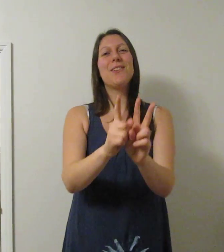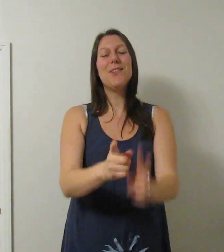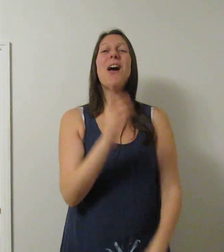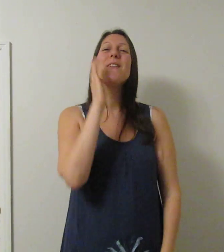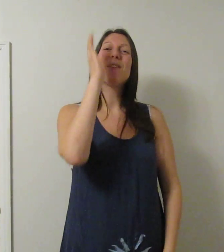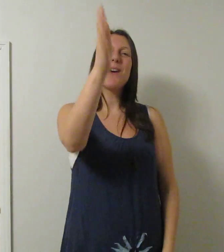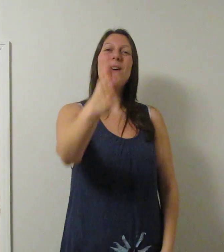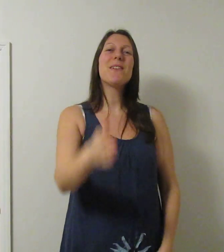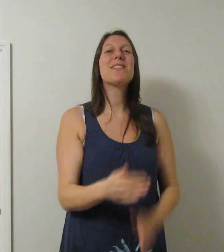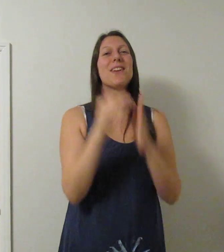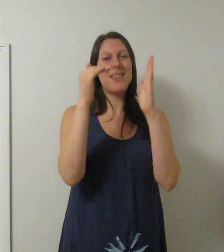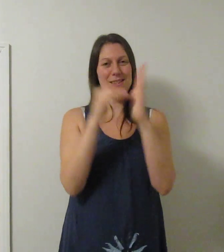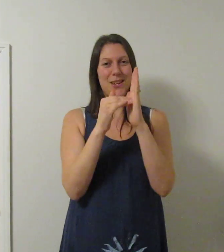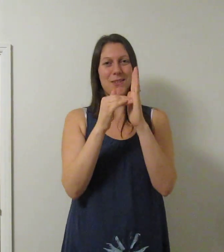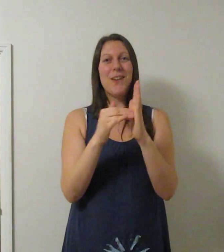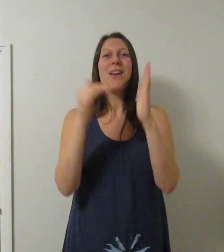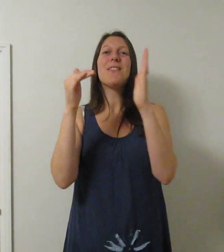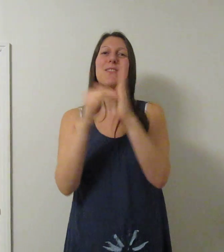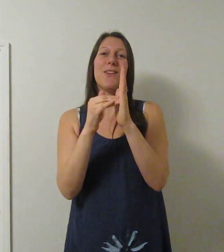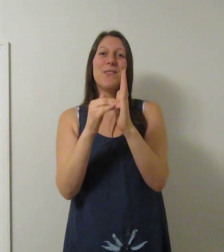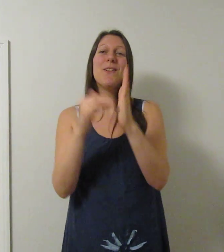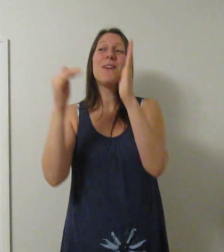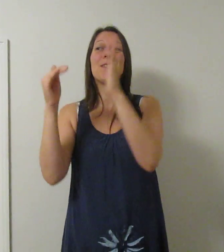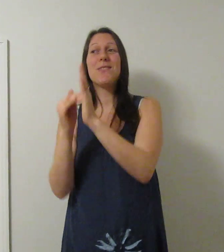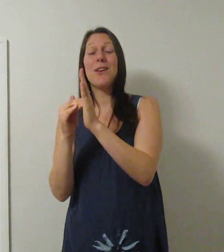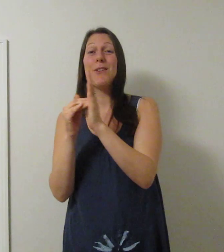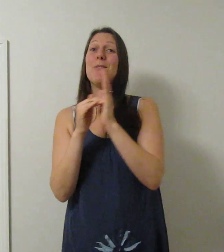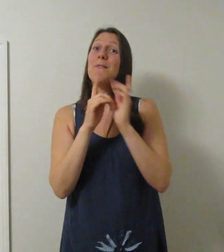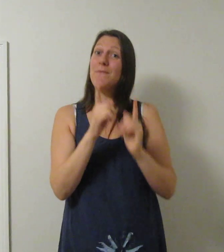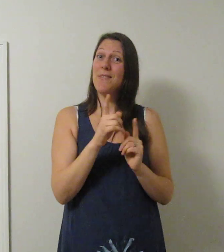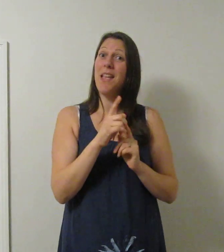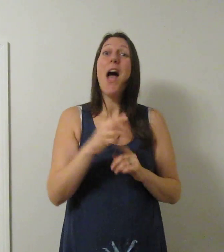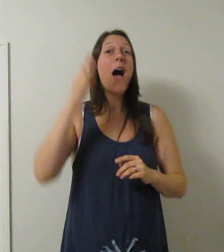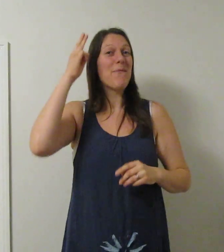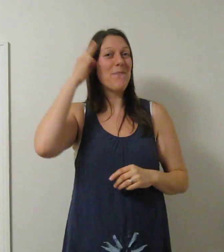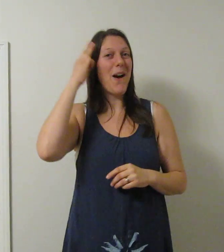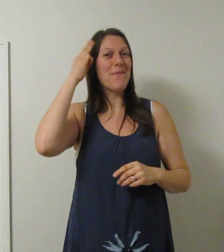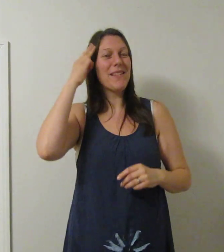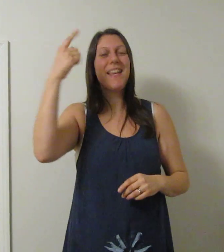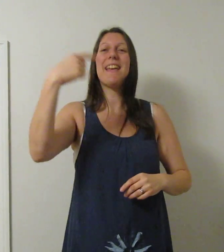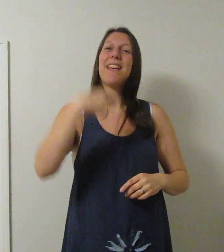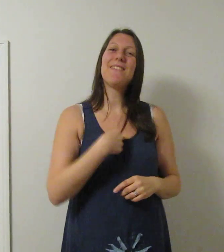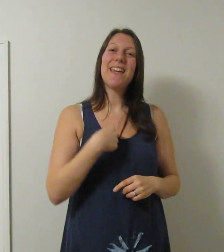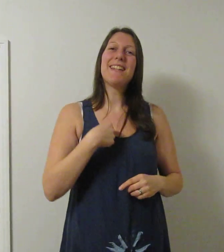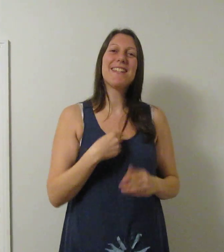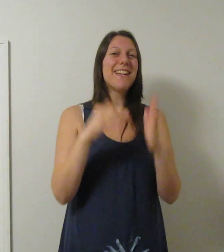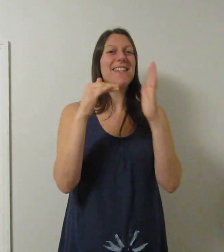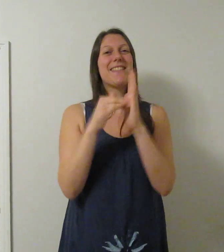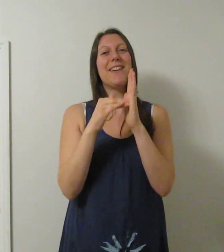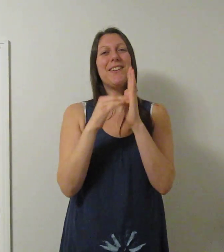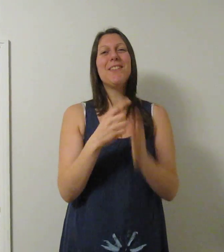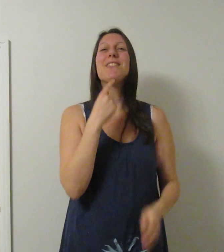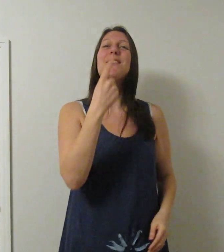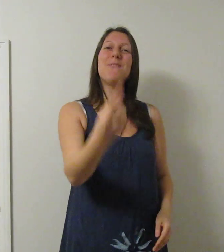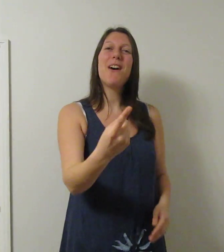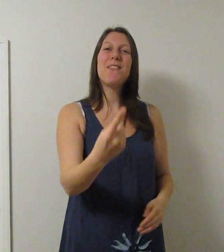We're going to the zoo, zoo, zoo Mommy's taking me to the zoo Mommy's